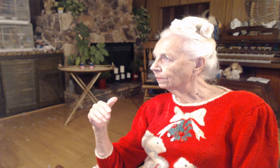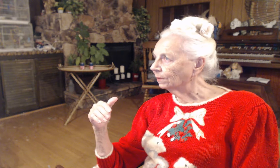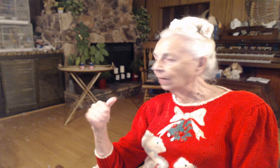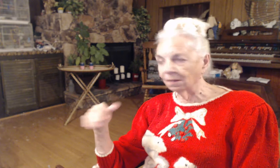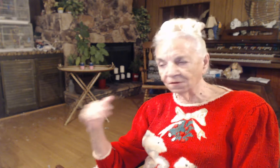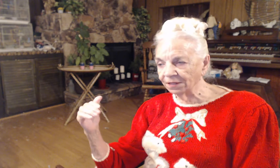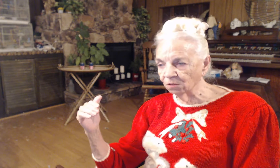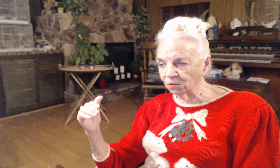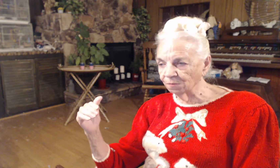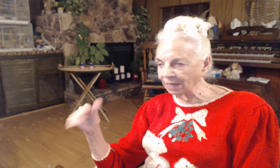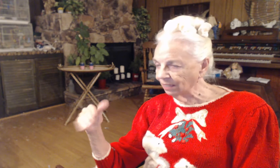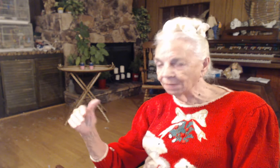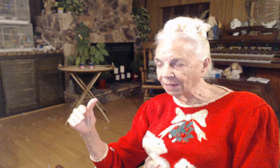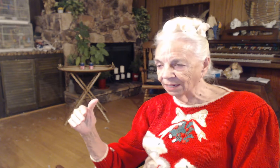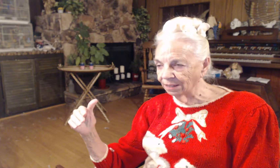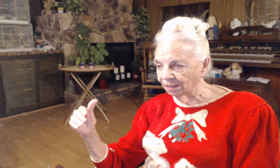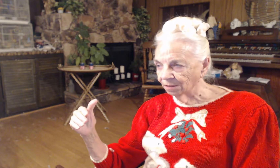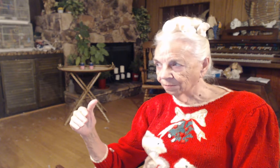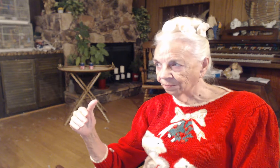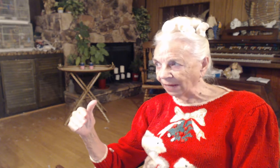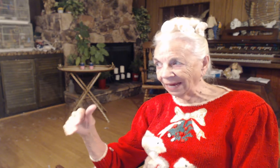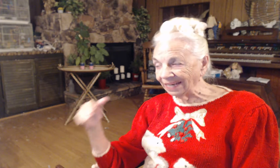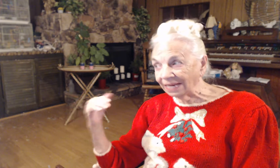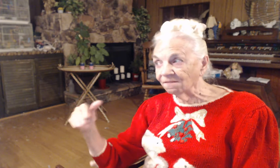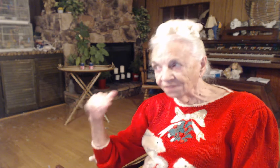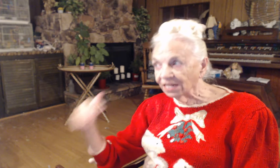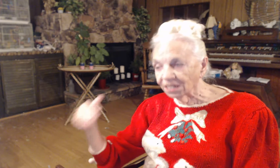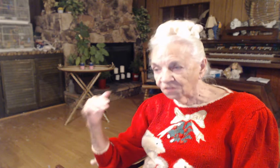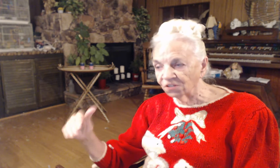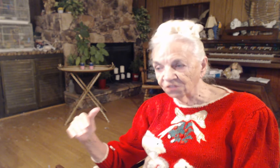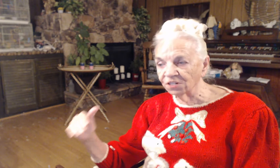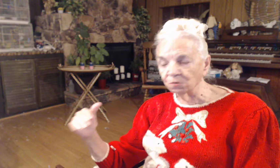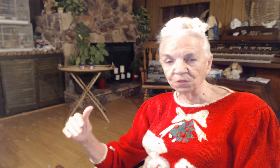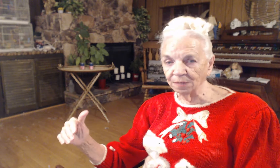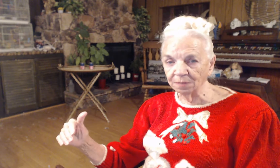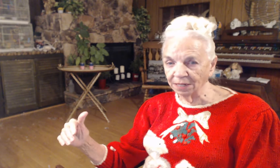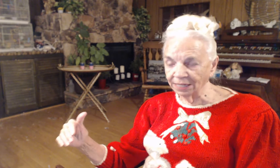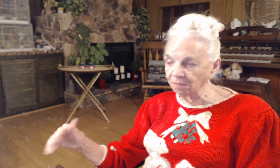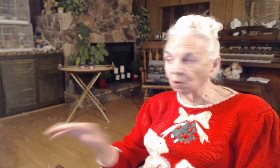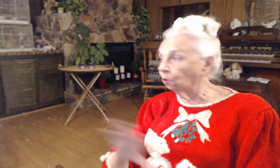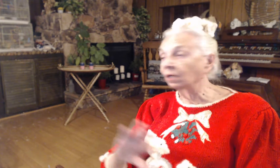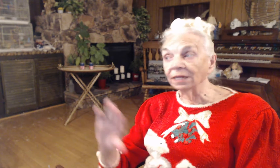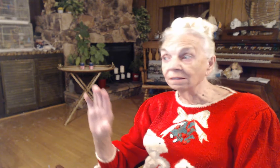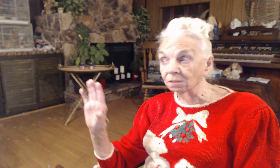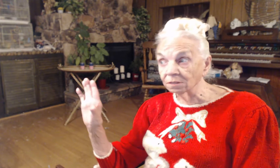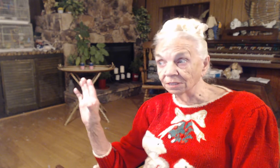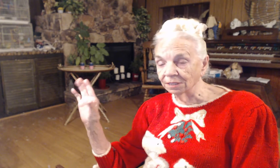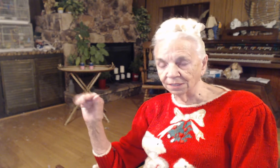Everything that was made, he made. And if it exists, it was made by him, or it doesn't exist.